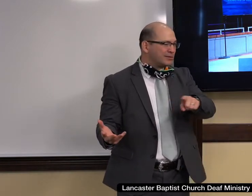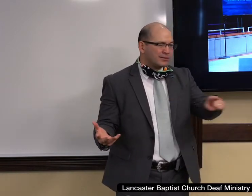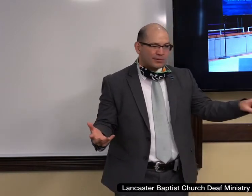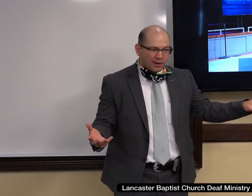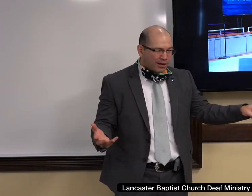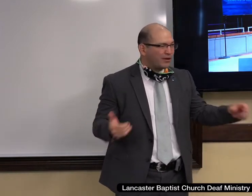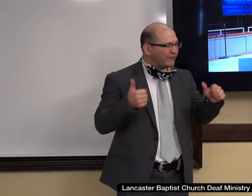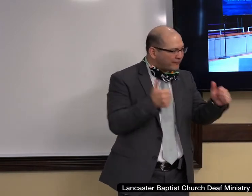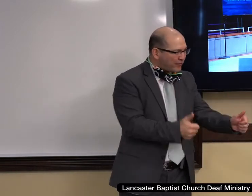America.